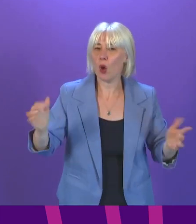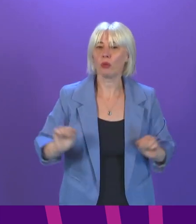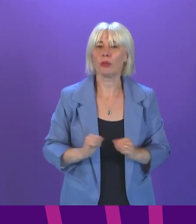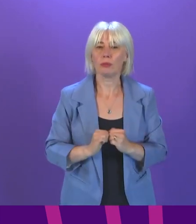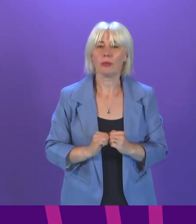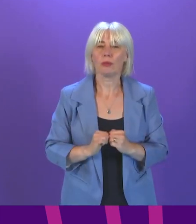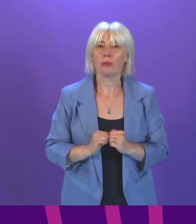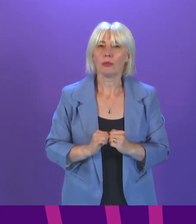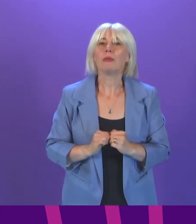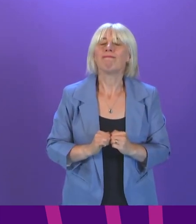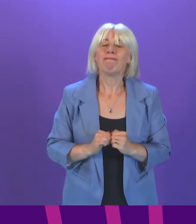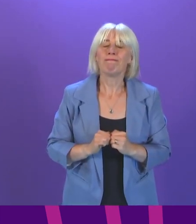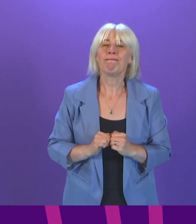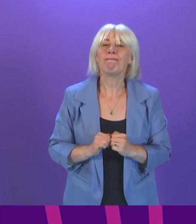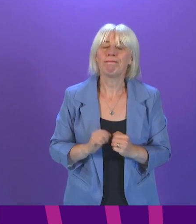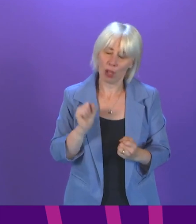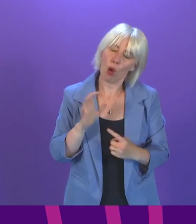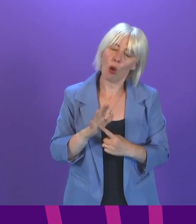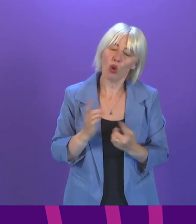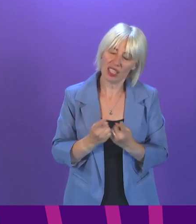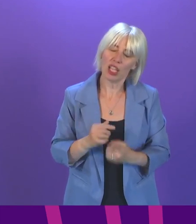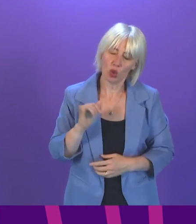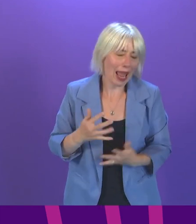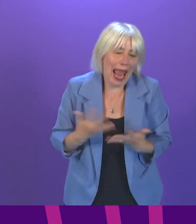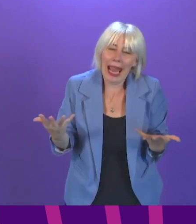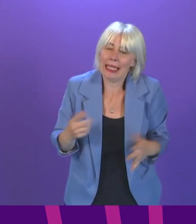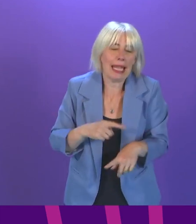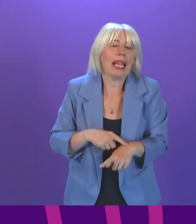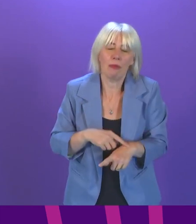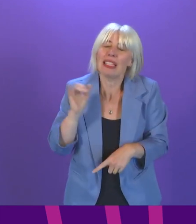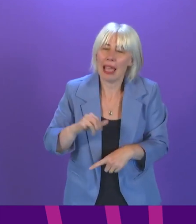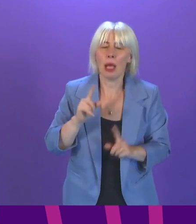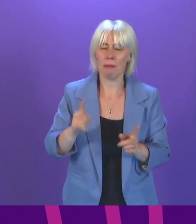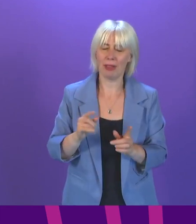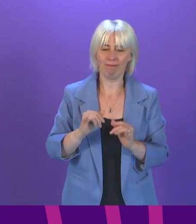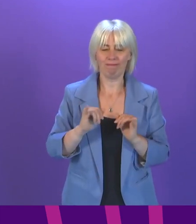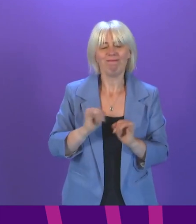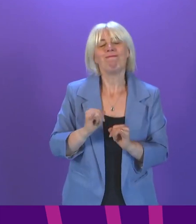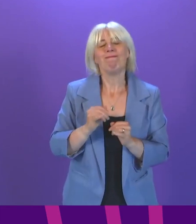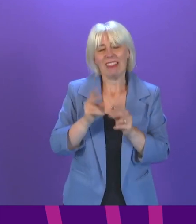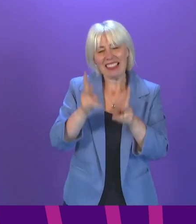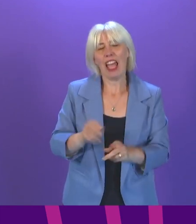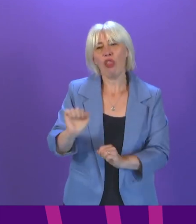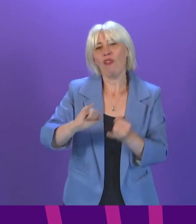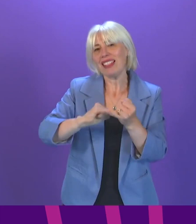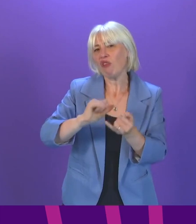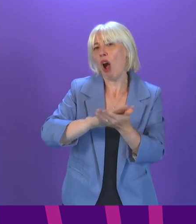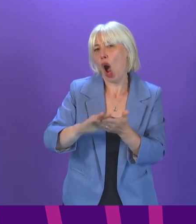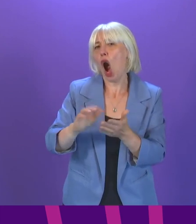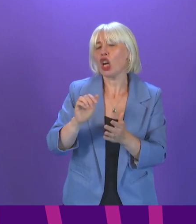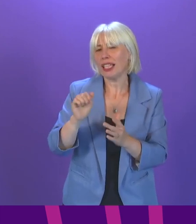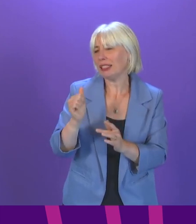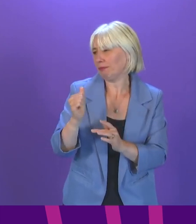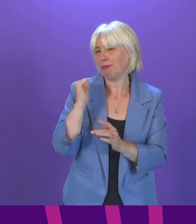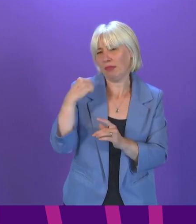This is obviously an important issue at any time, but obviously, given the tragic death of Sarah Harding early in the week, it is